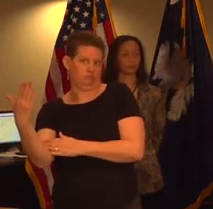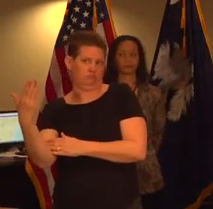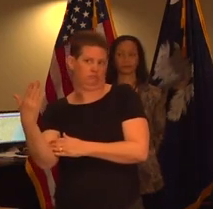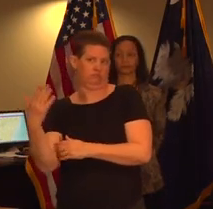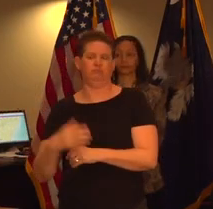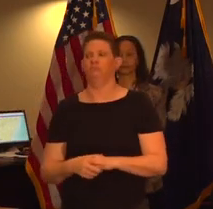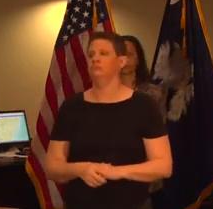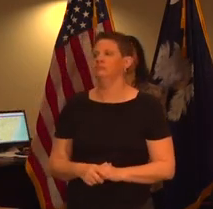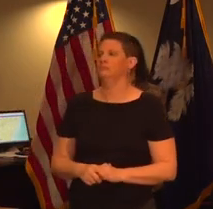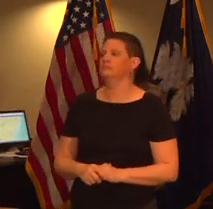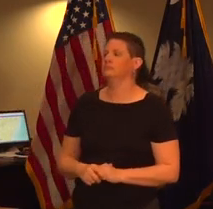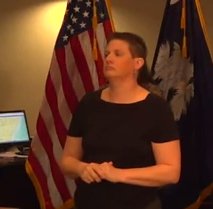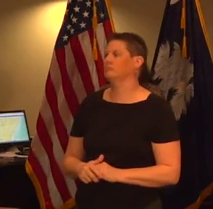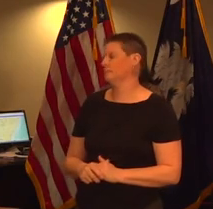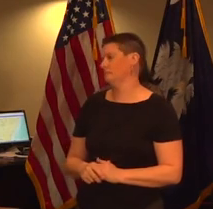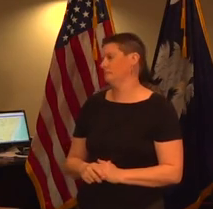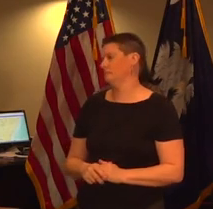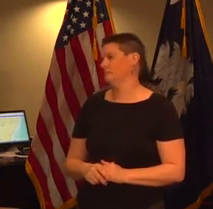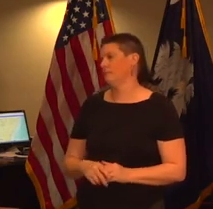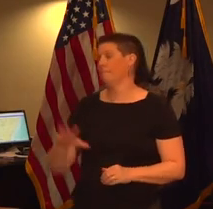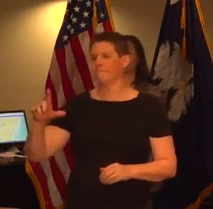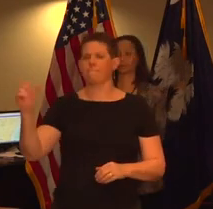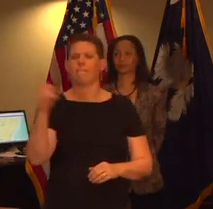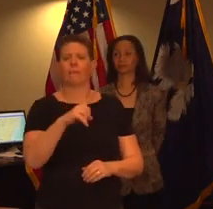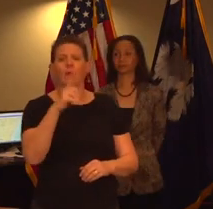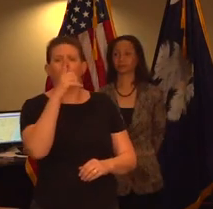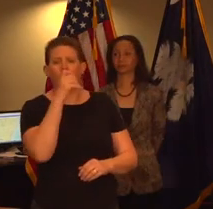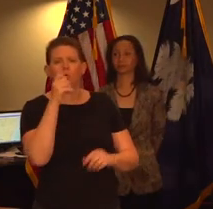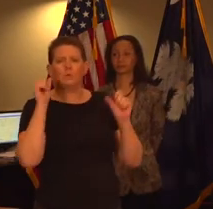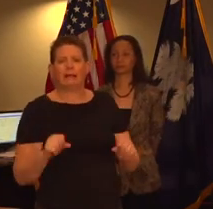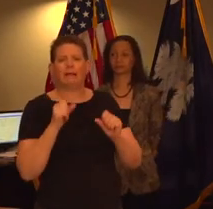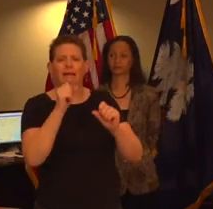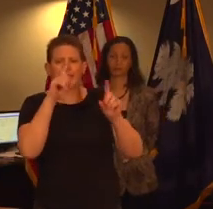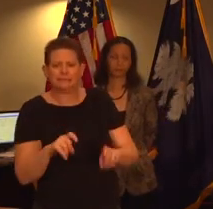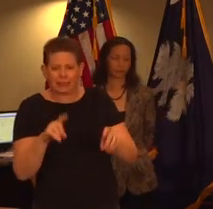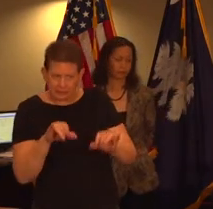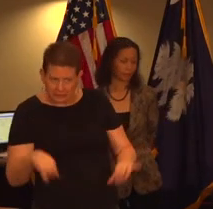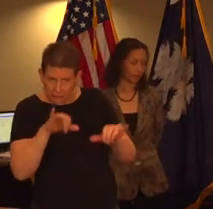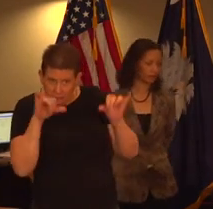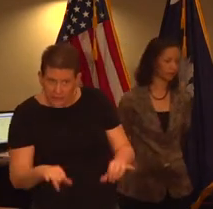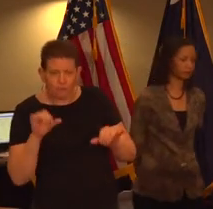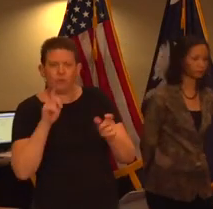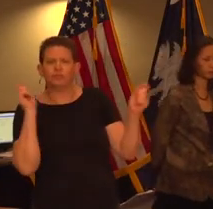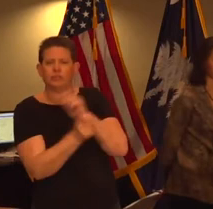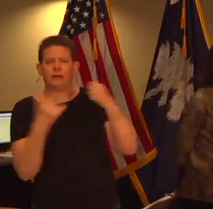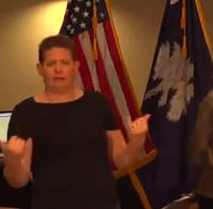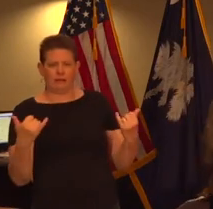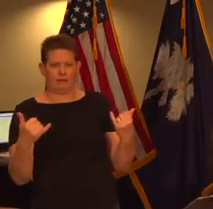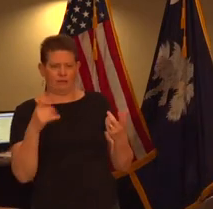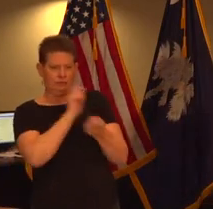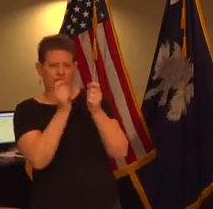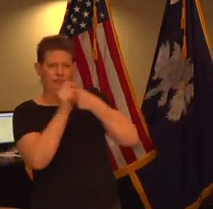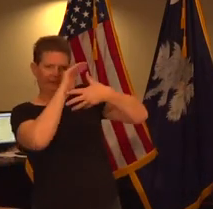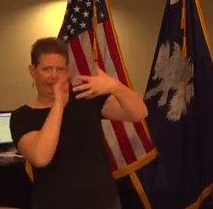how's the standards for how you are who's getting the test has that changed at all given that we're in the new acceleration phase i know you i believe i heard you